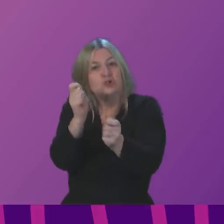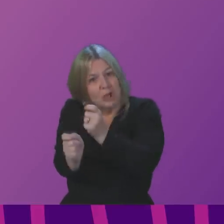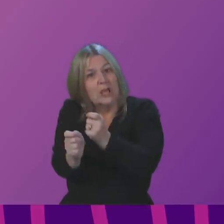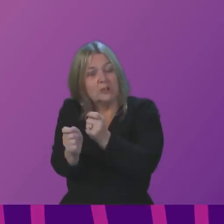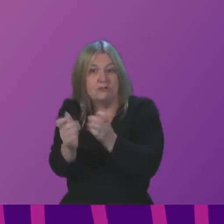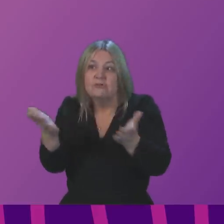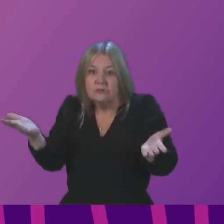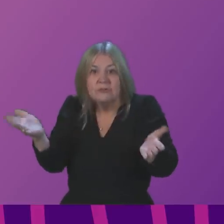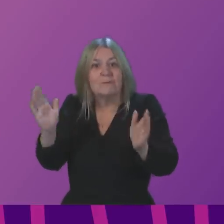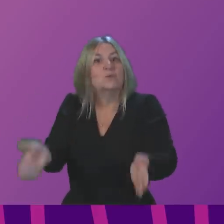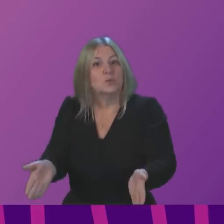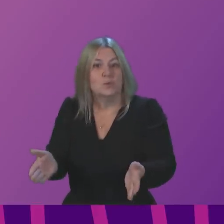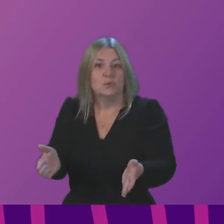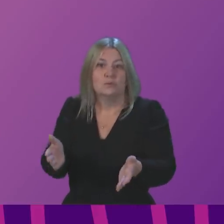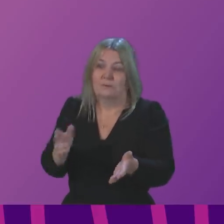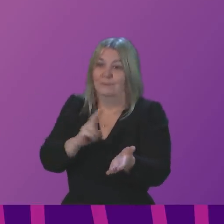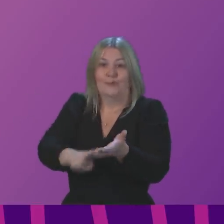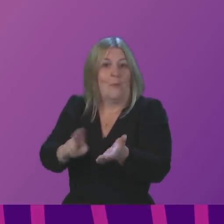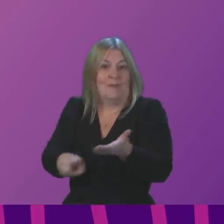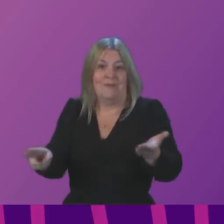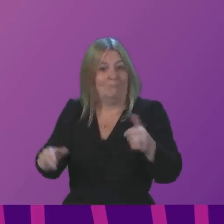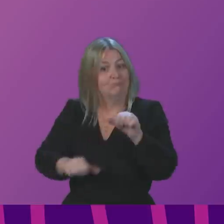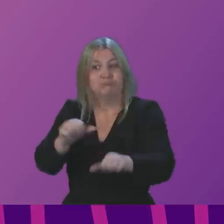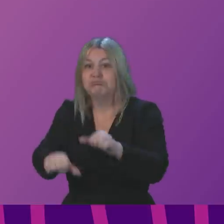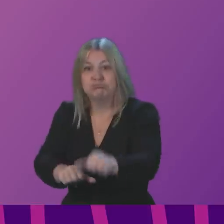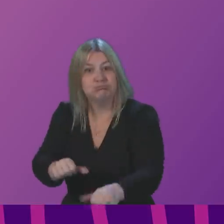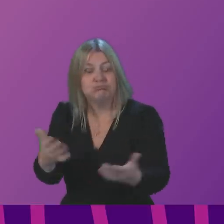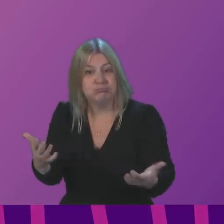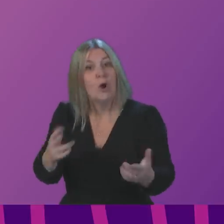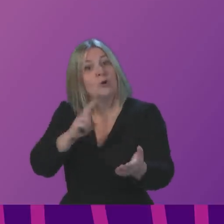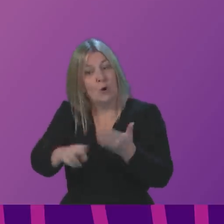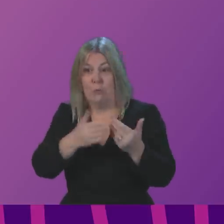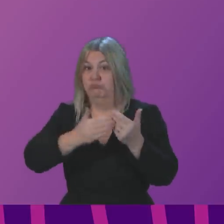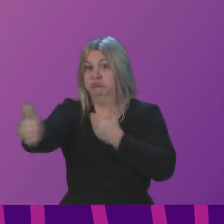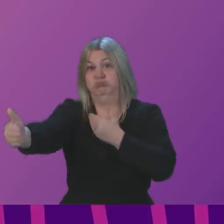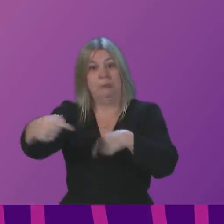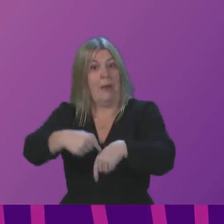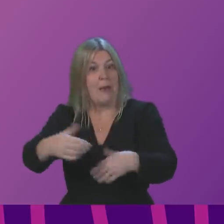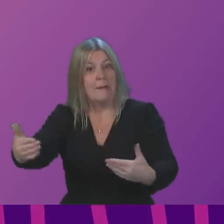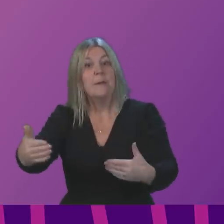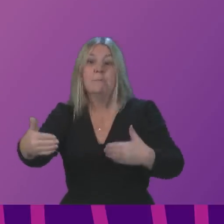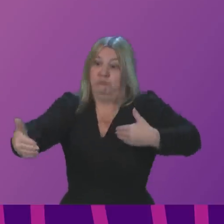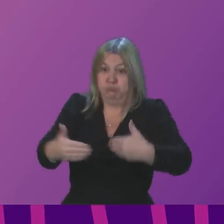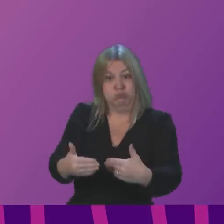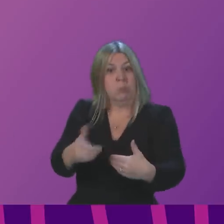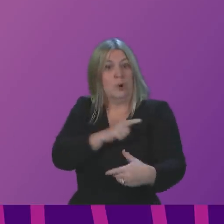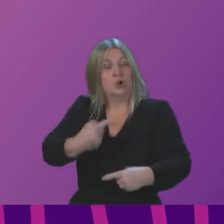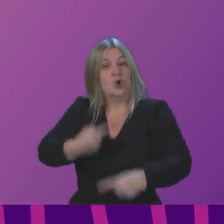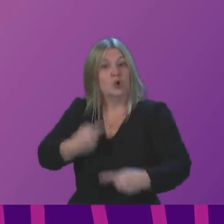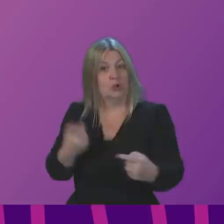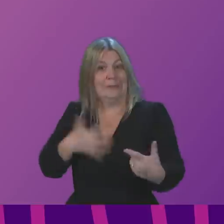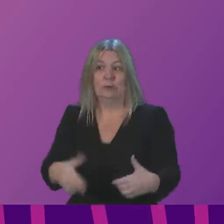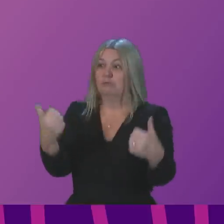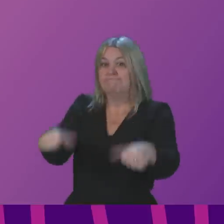to change. That is a process that normally takes a lot longer than this. It has been done more quickly, rightly and properly because of the urgency of the